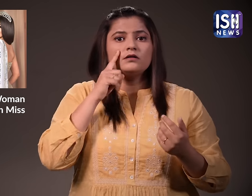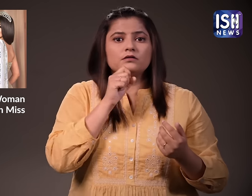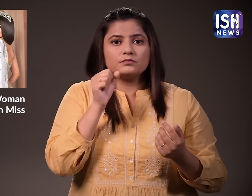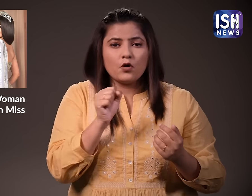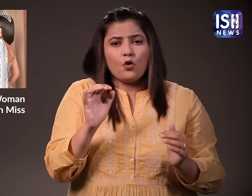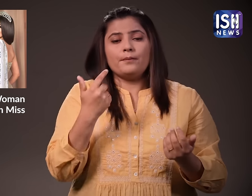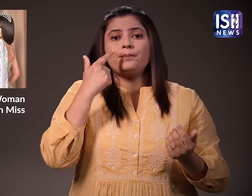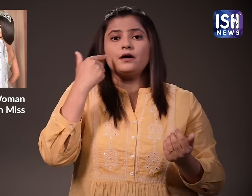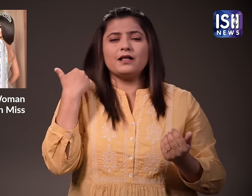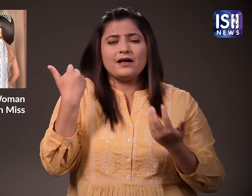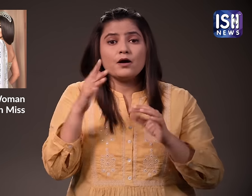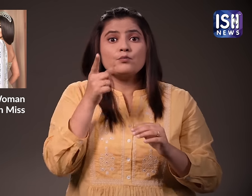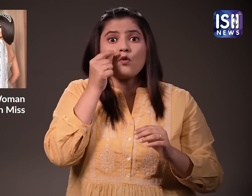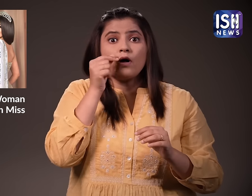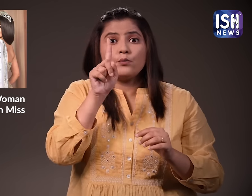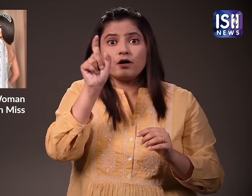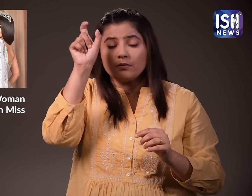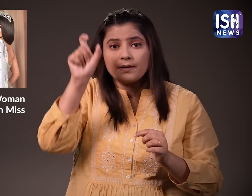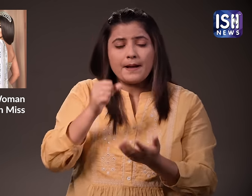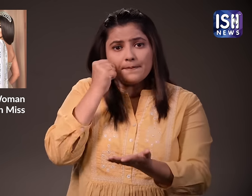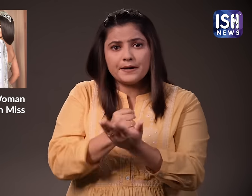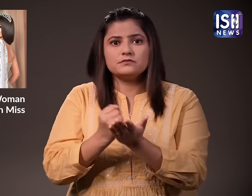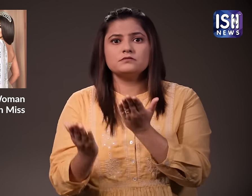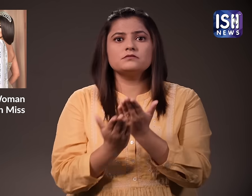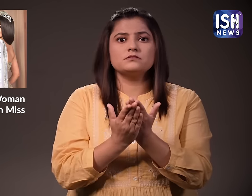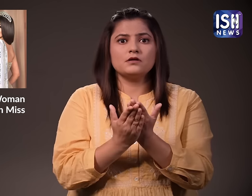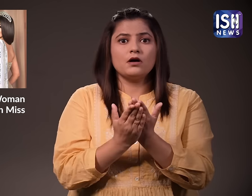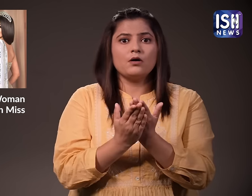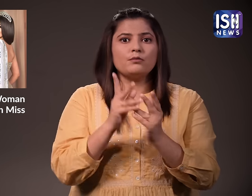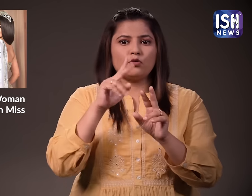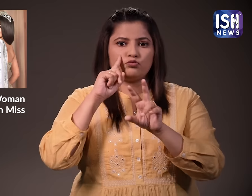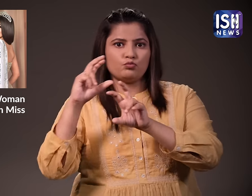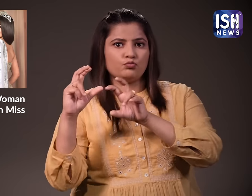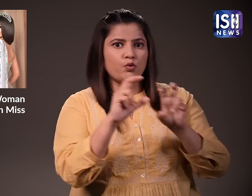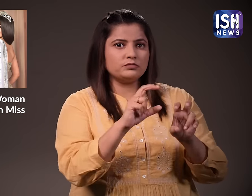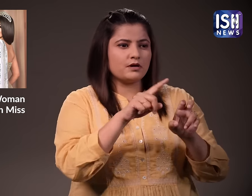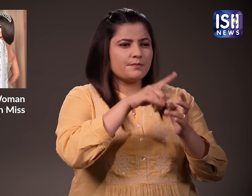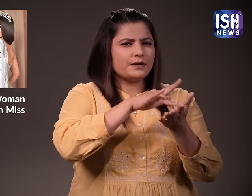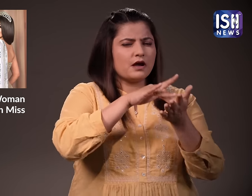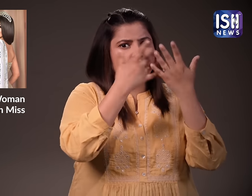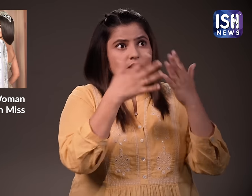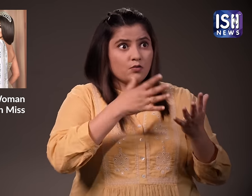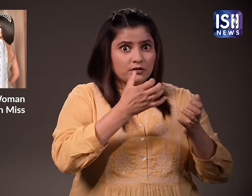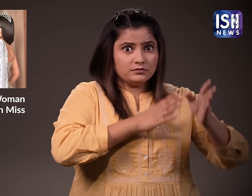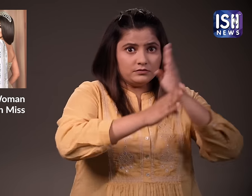grandfather, brother or any male guardian to apply for passport. If women wanted to travel anywhere,